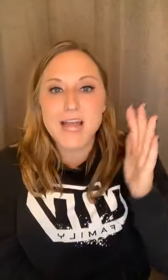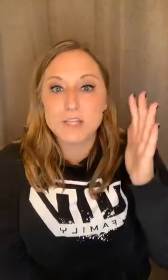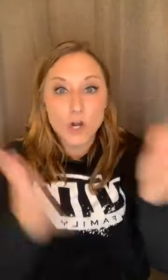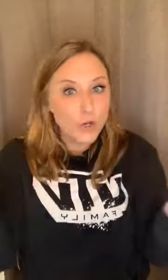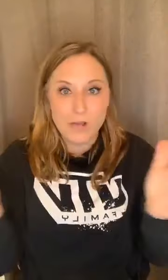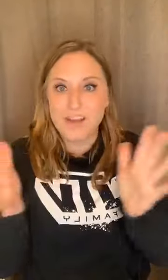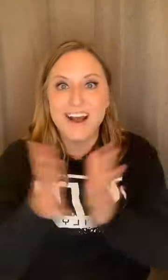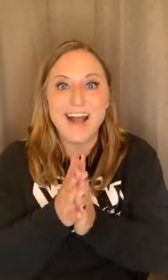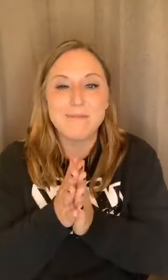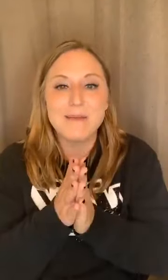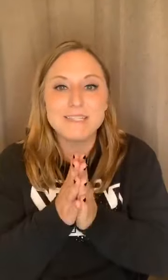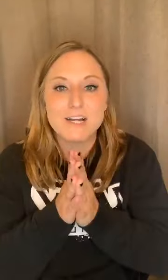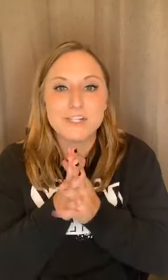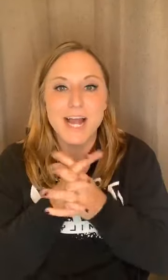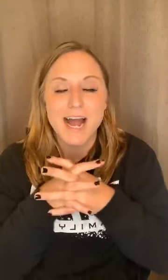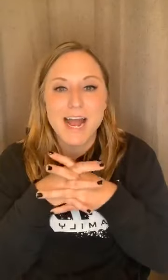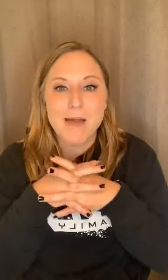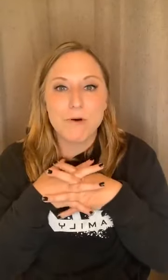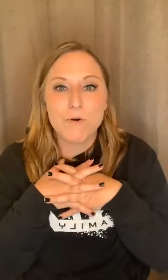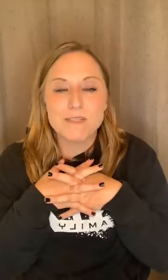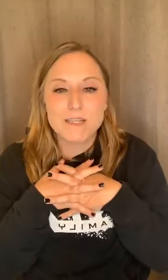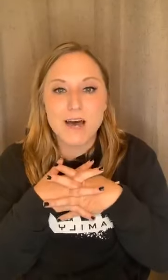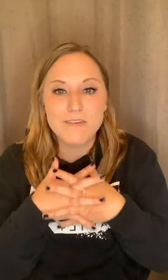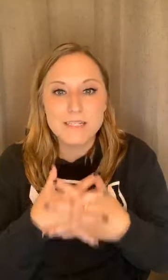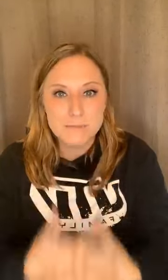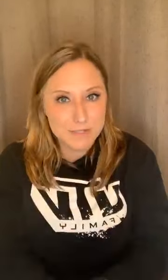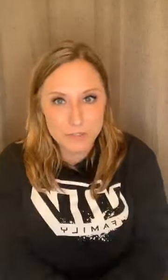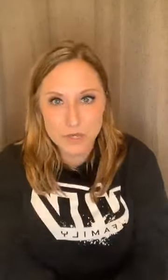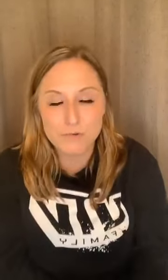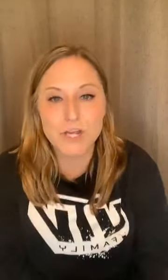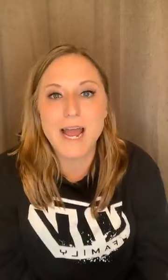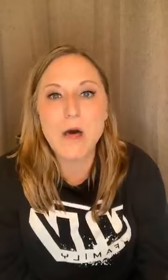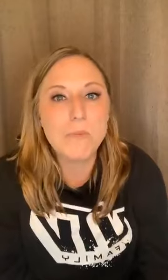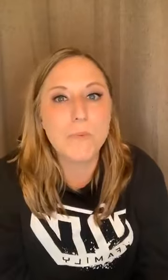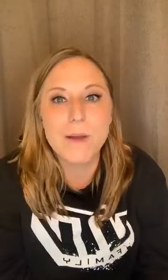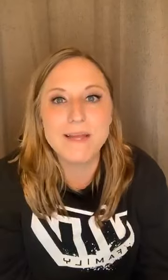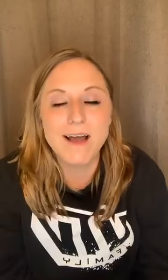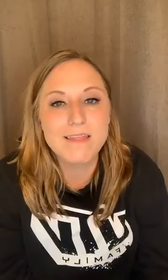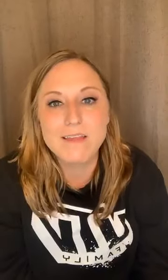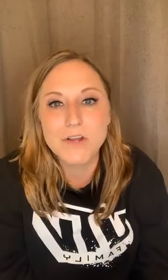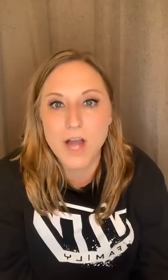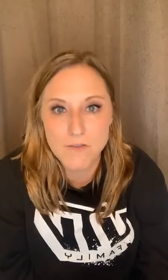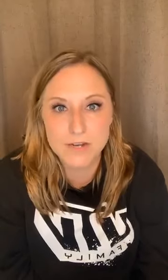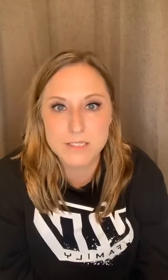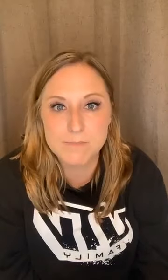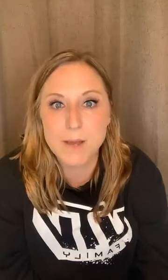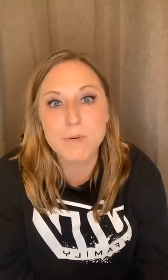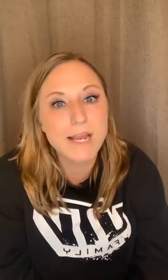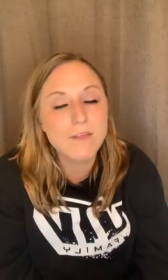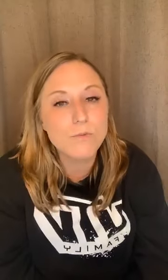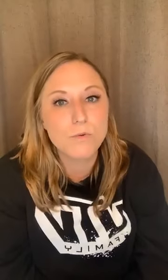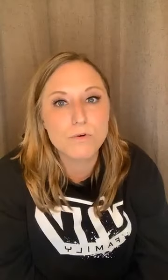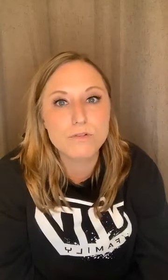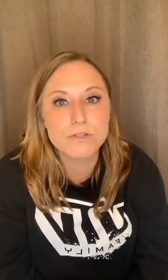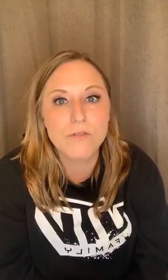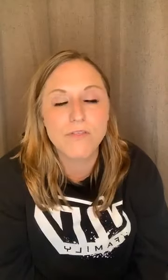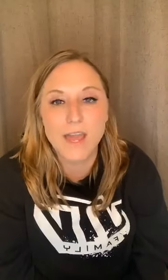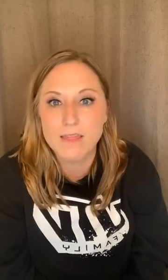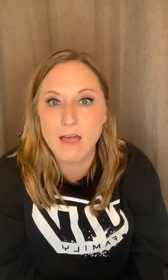are new here, hi, my name is Ashley. I am a woman's confidence and business coach. I help women, unlike their confidence by breaking the rules so that they can love